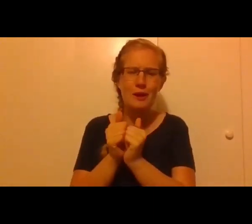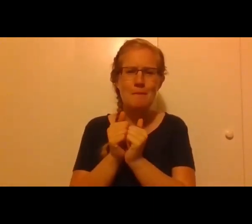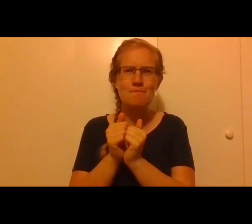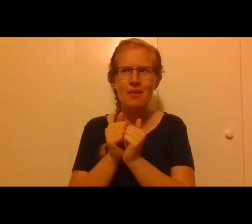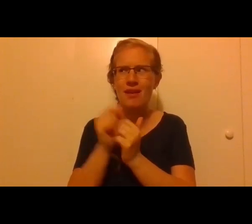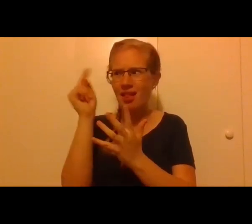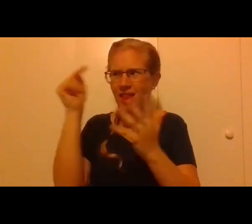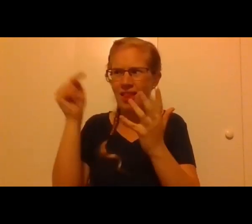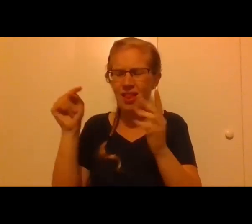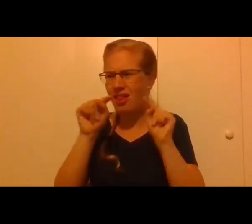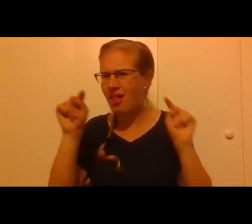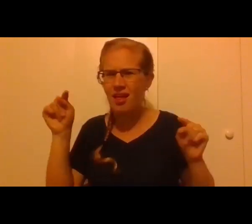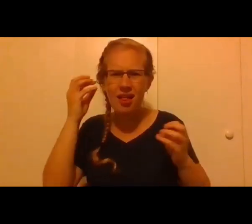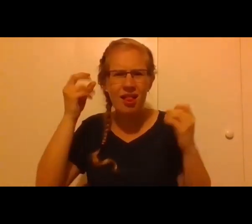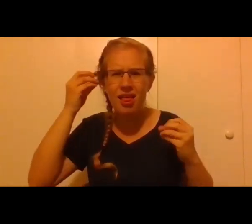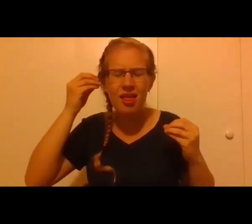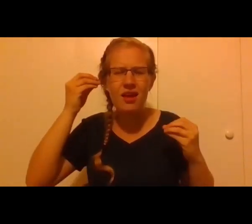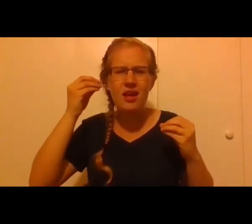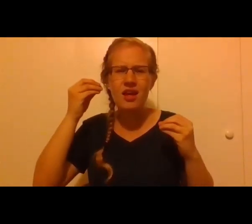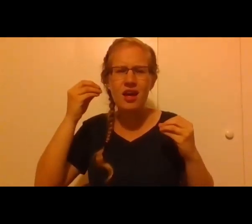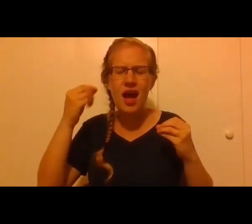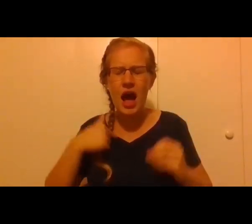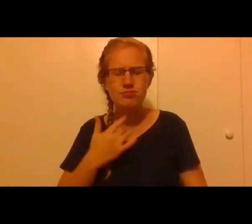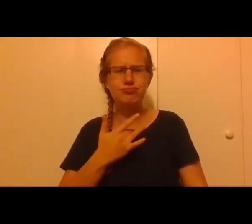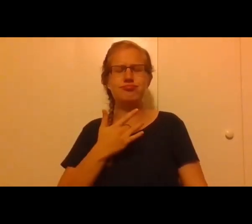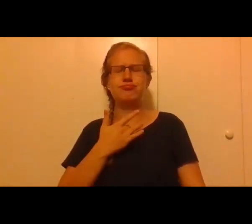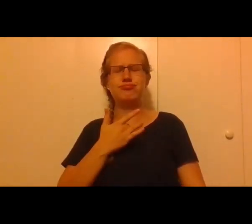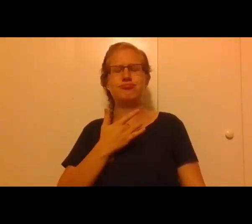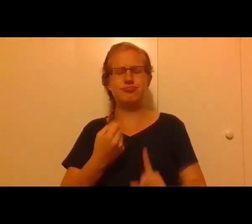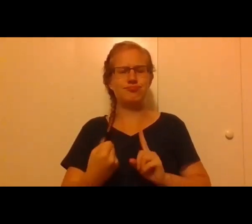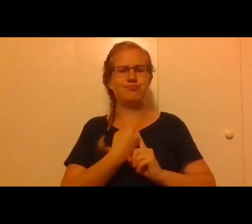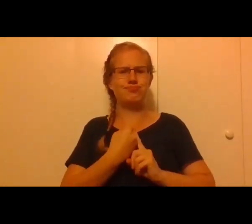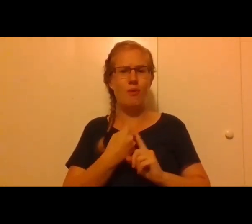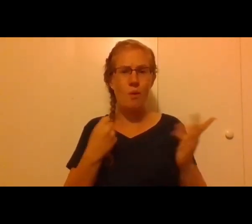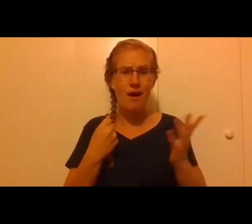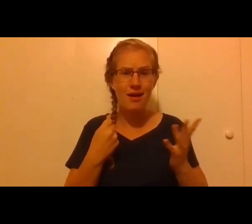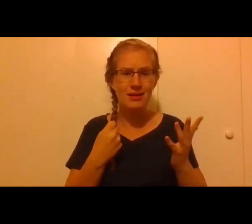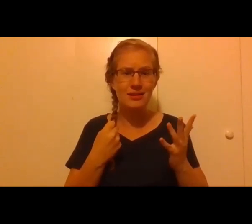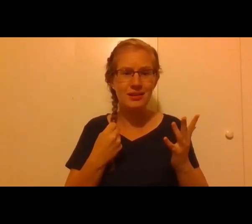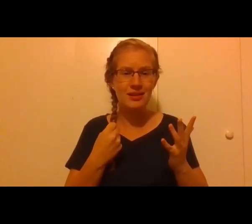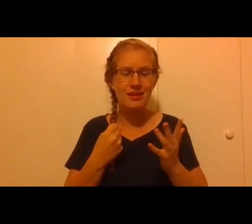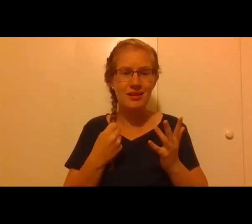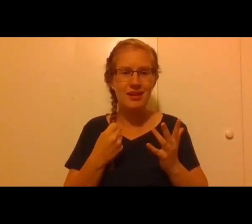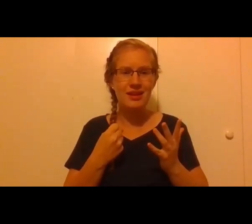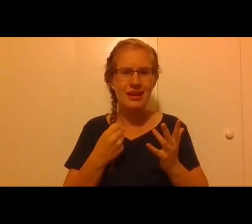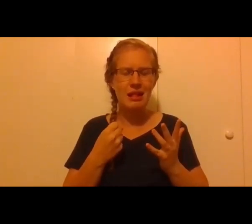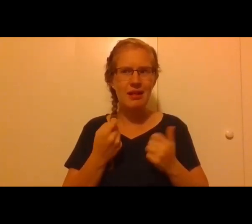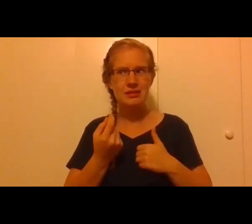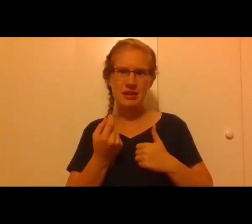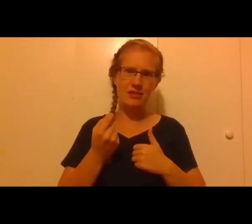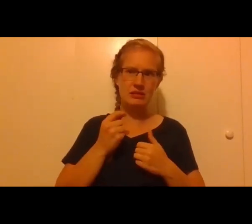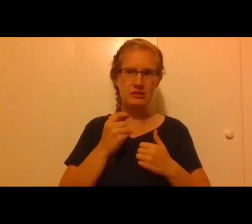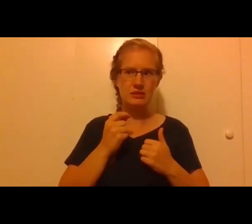What strikes me about what you presented, Archbishop, is it is a somewhat intimidating theological